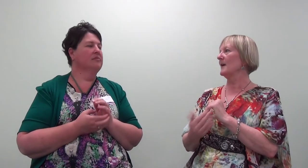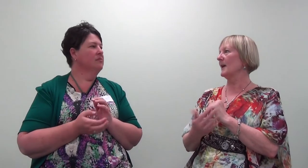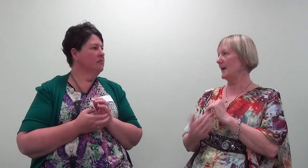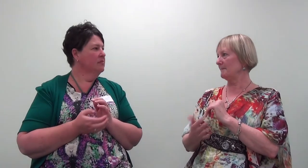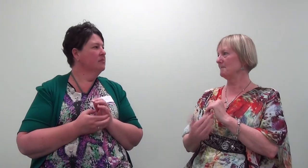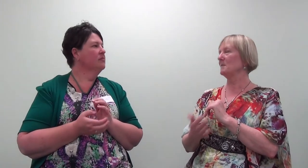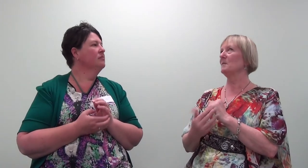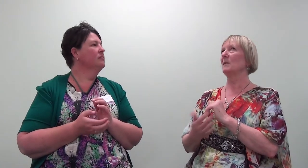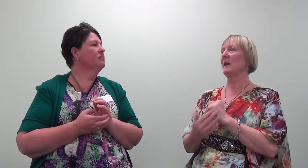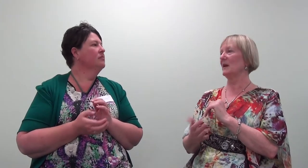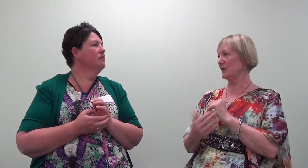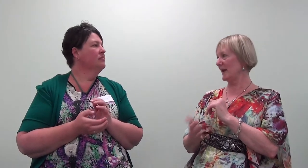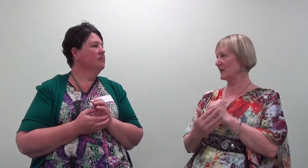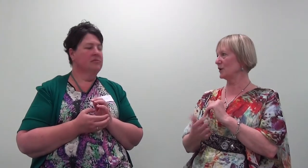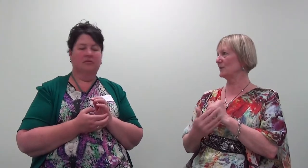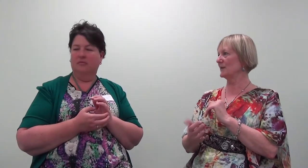Okay, how's your neck and shoulders?